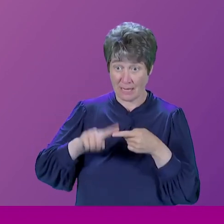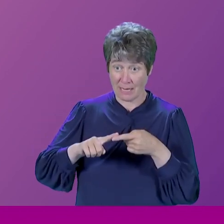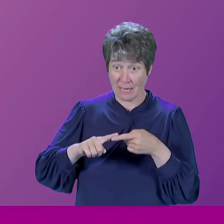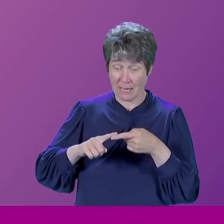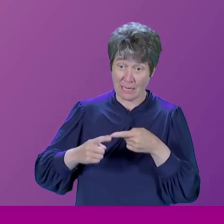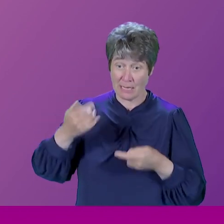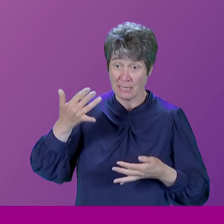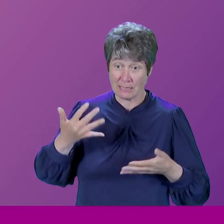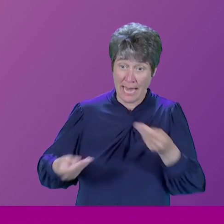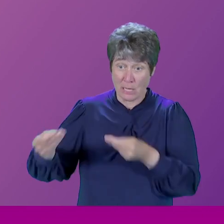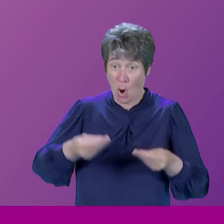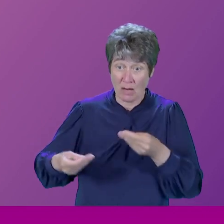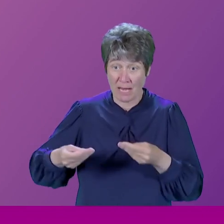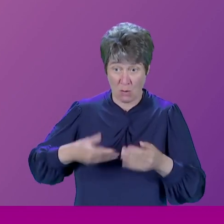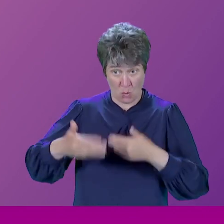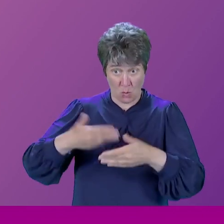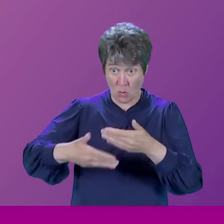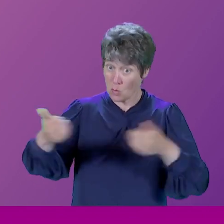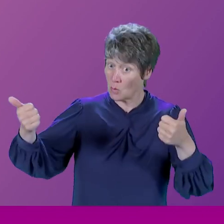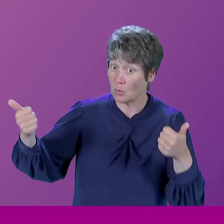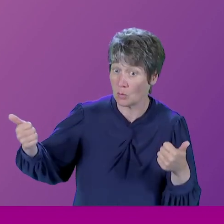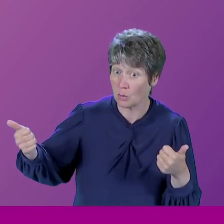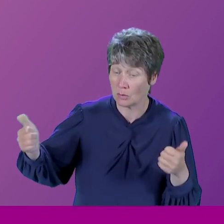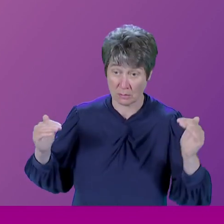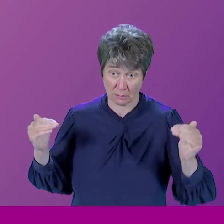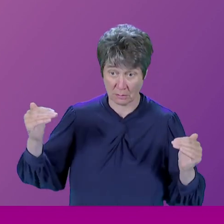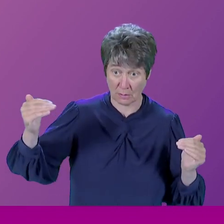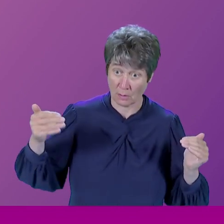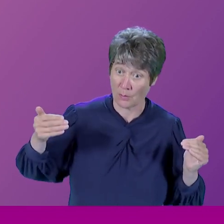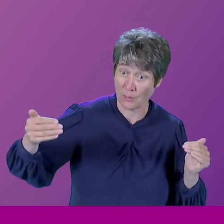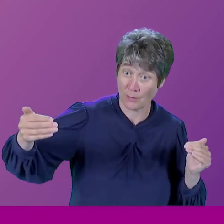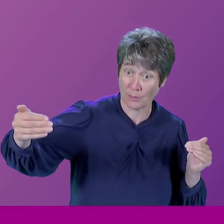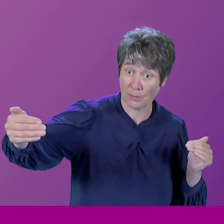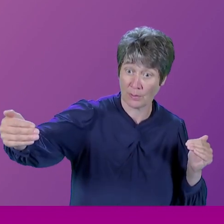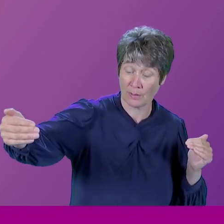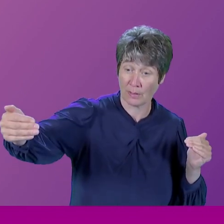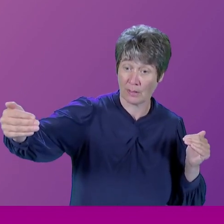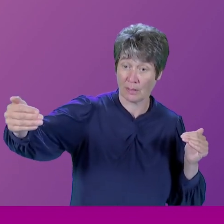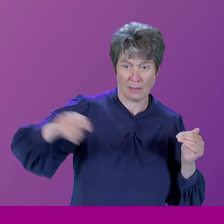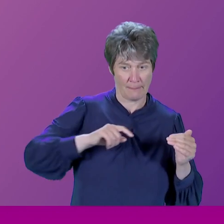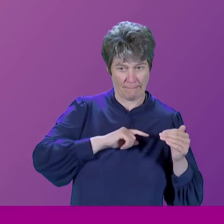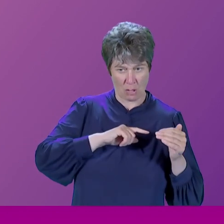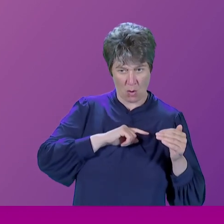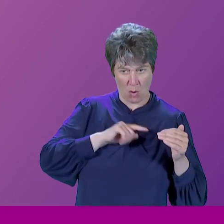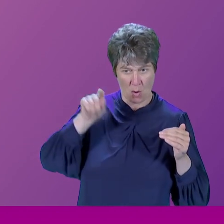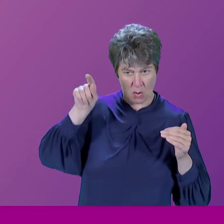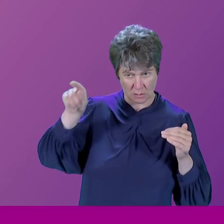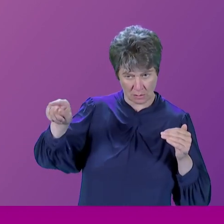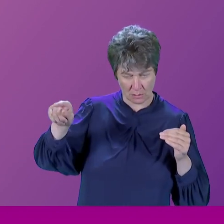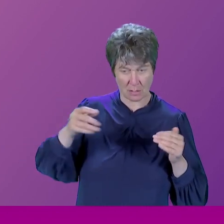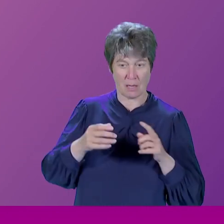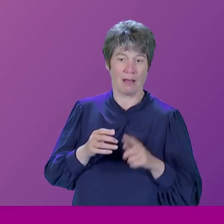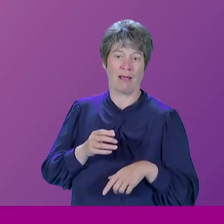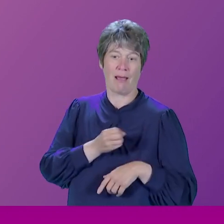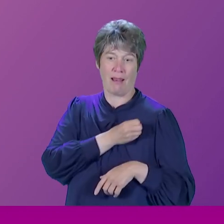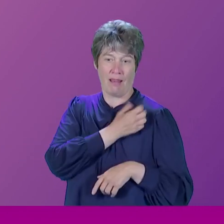I would say that, I think, largely because they had stuck to the spending levels that we'd left behind, but that's kind of irrelevant. But the